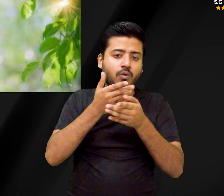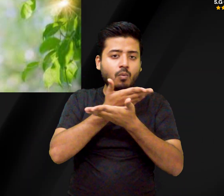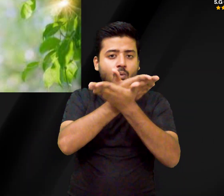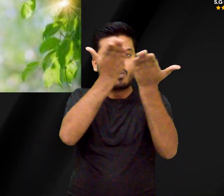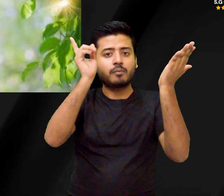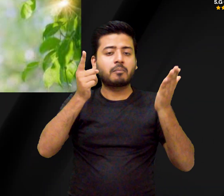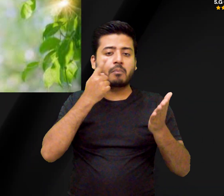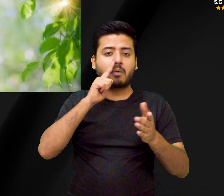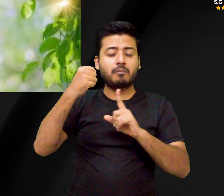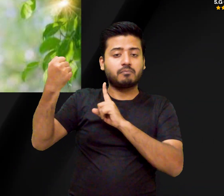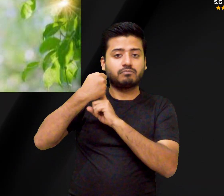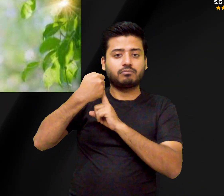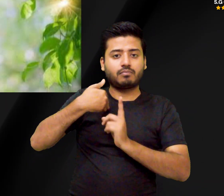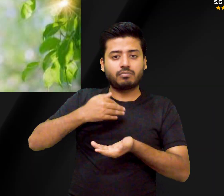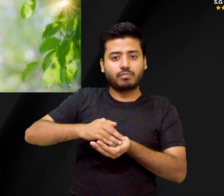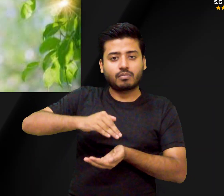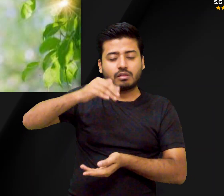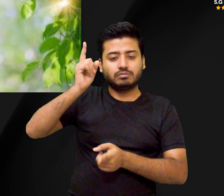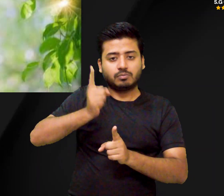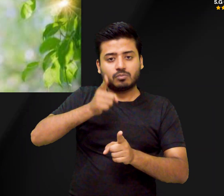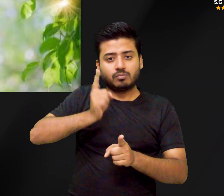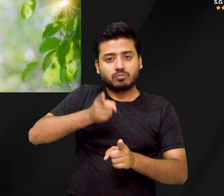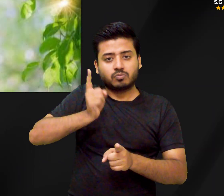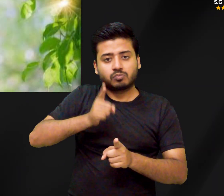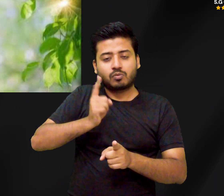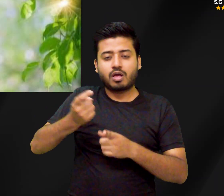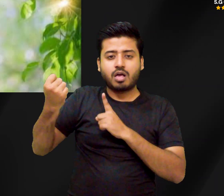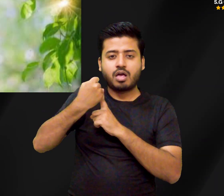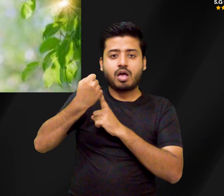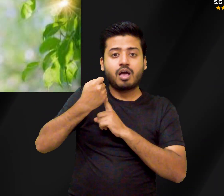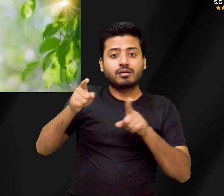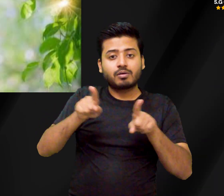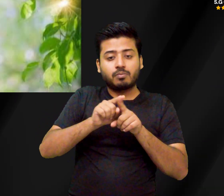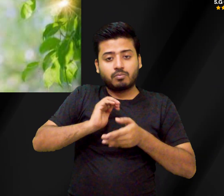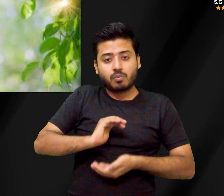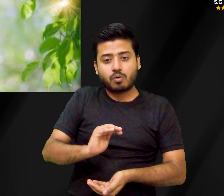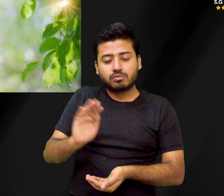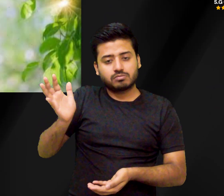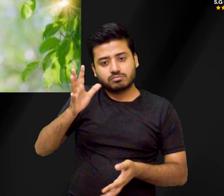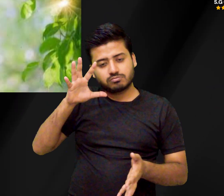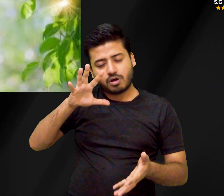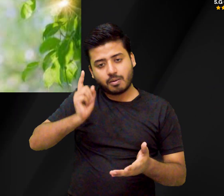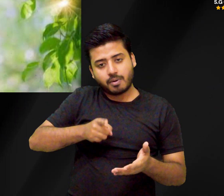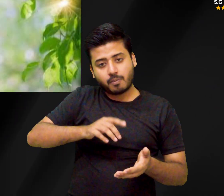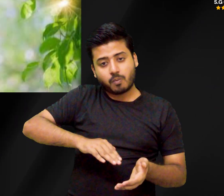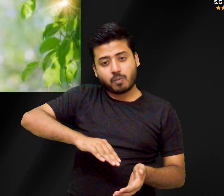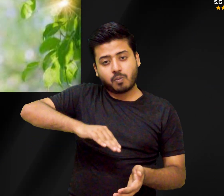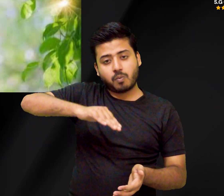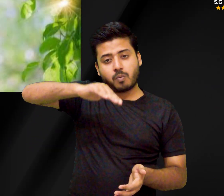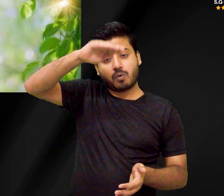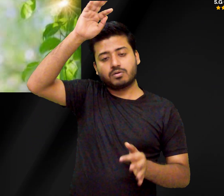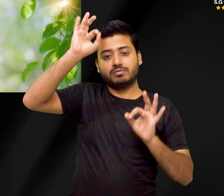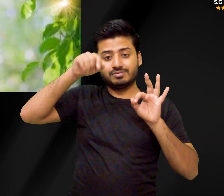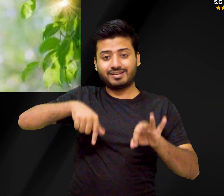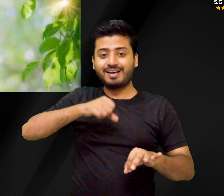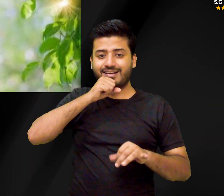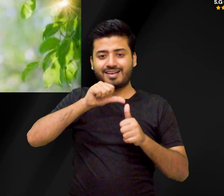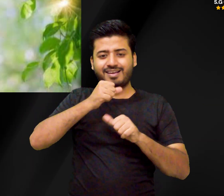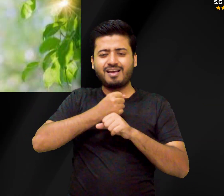When calcium levels in the blood drop due to poor absorption, the body is forced to pull calcium from the bones to restore balance. This